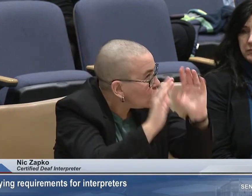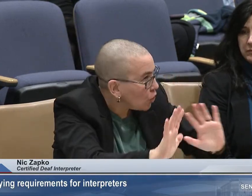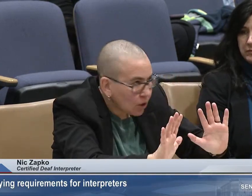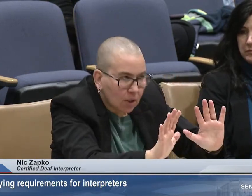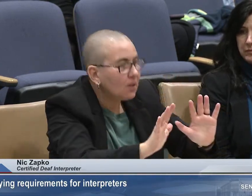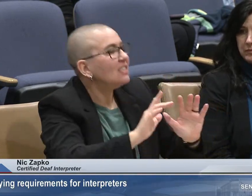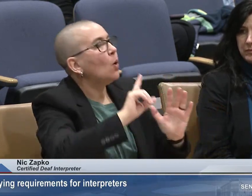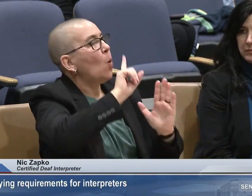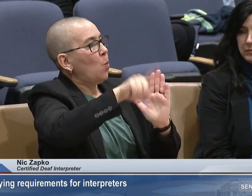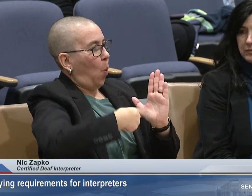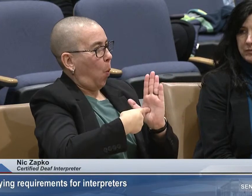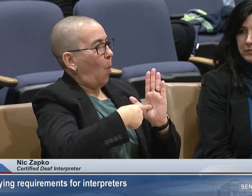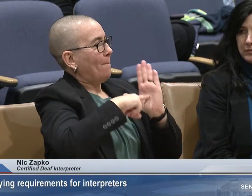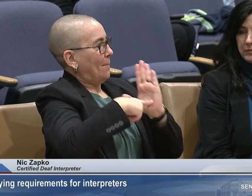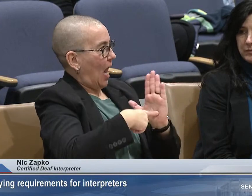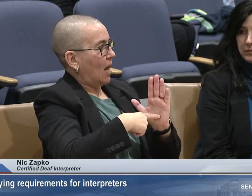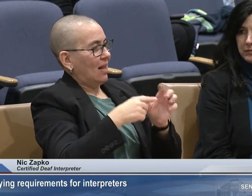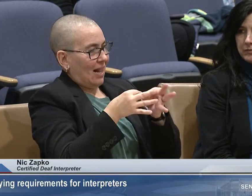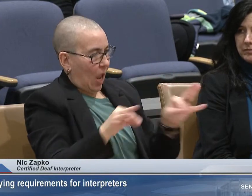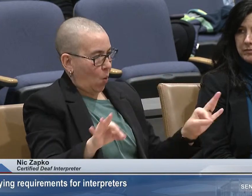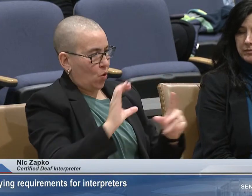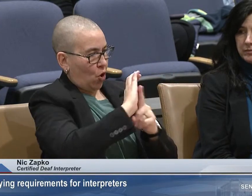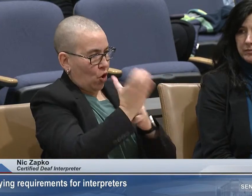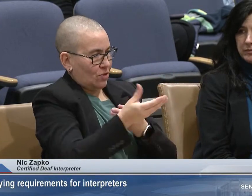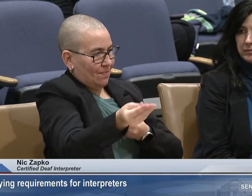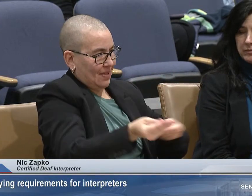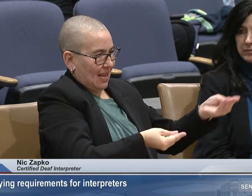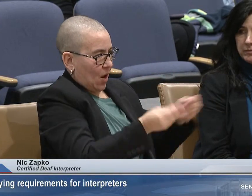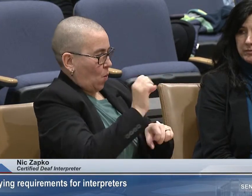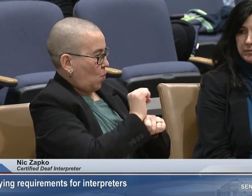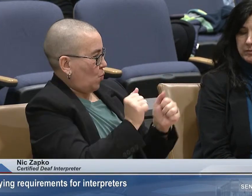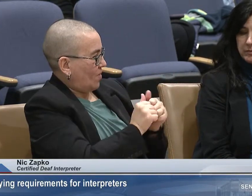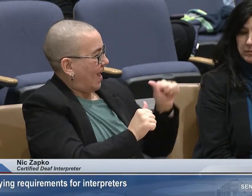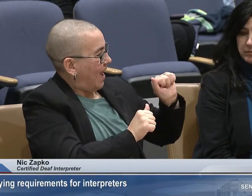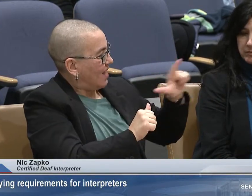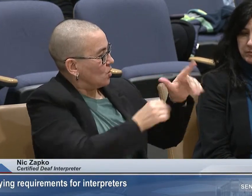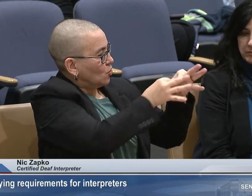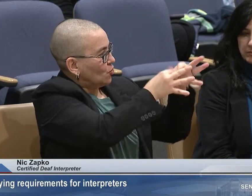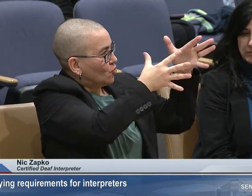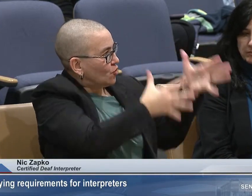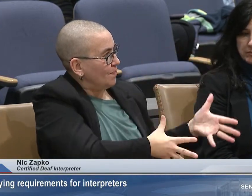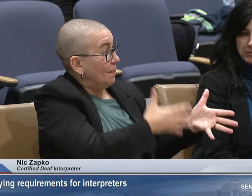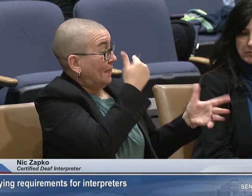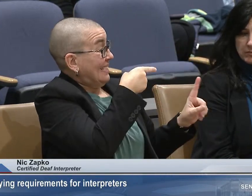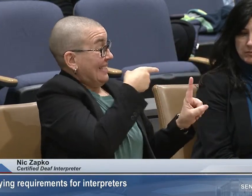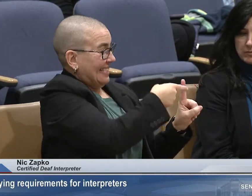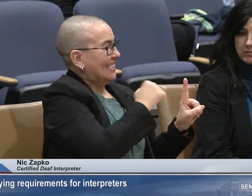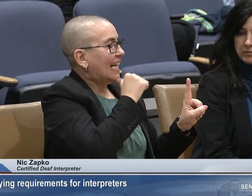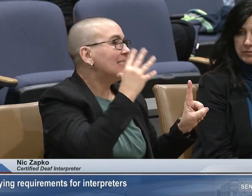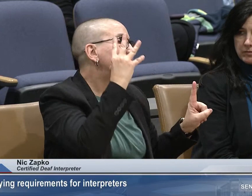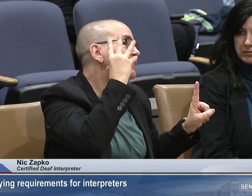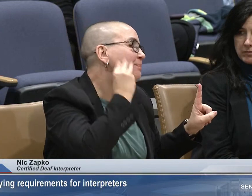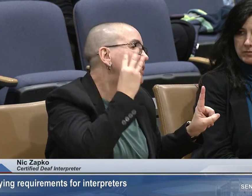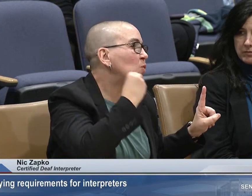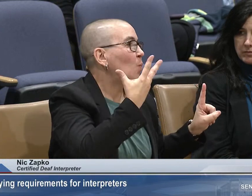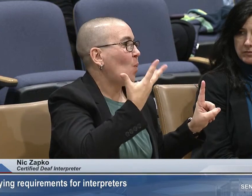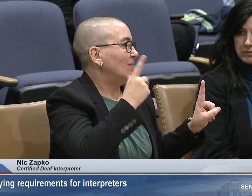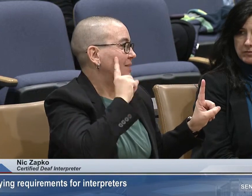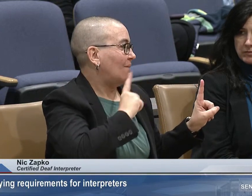present. So, the CDI would not actually be a teacher, but they're a role model of language and cultural facilitation, so